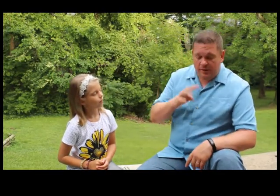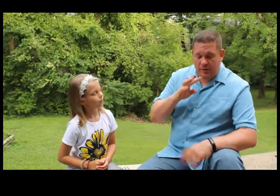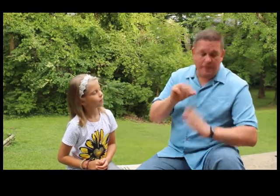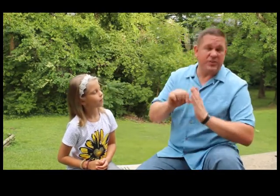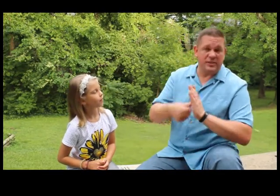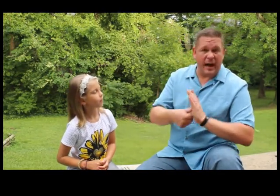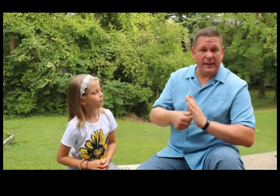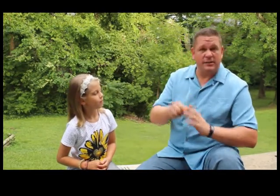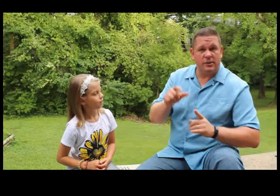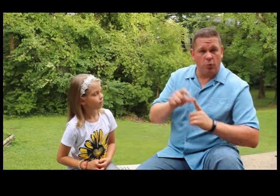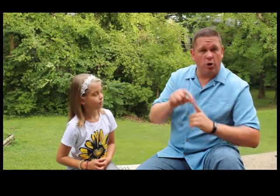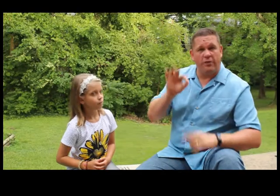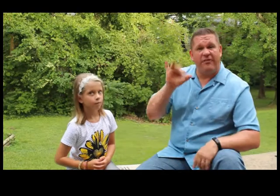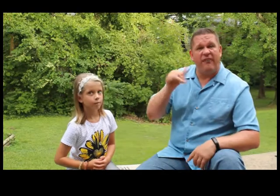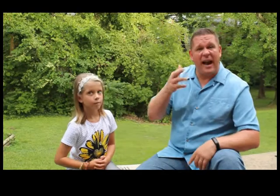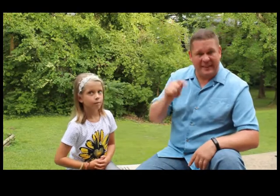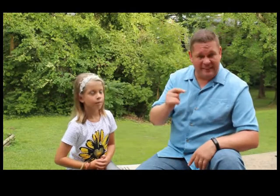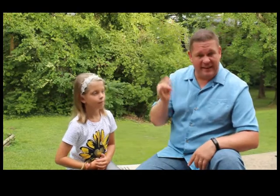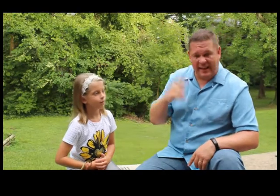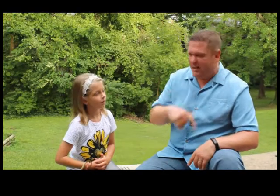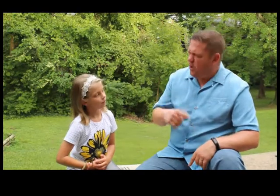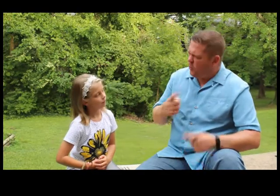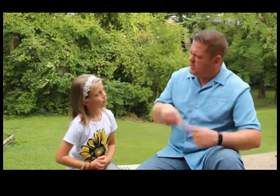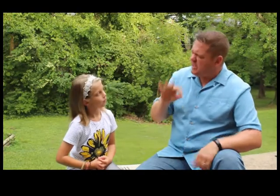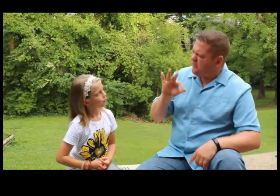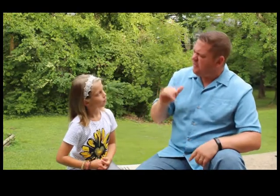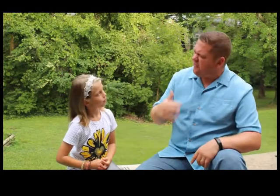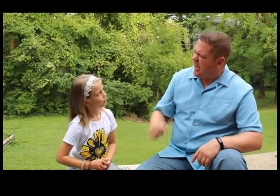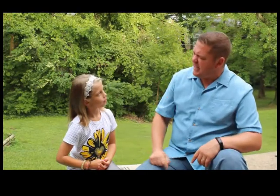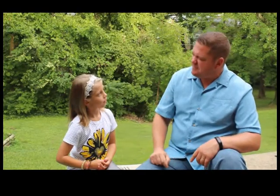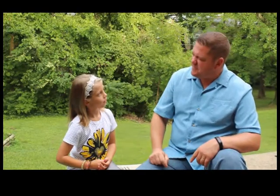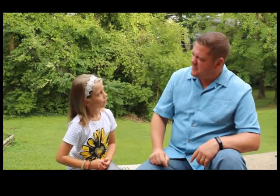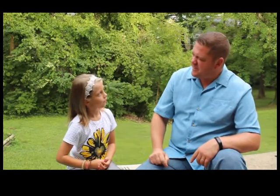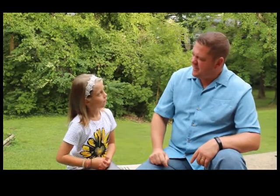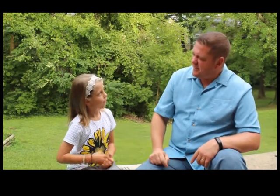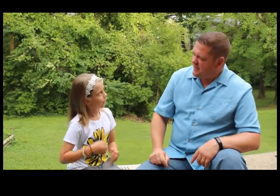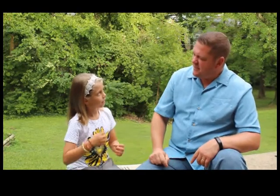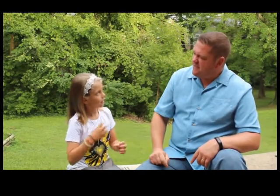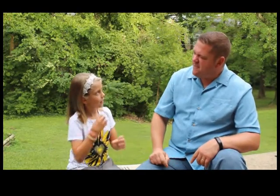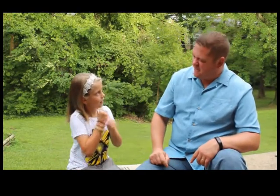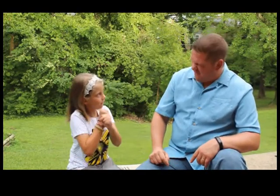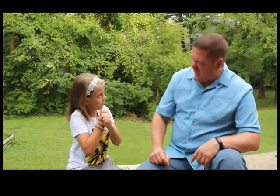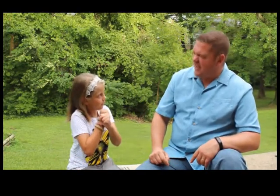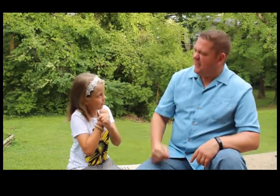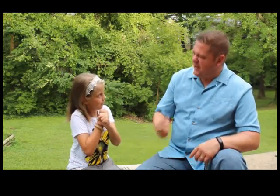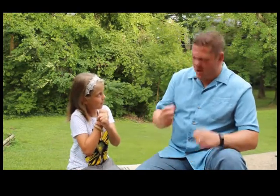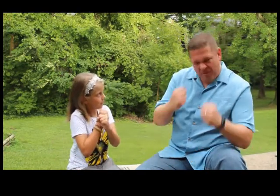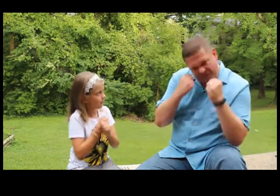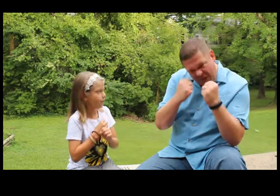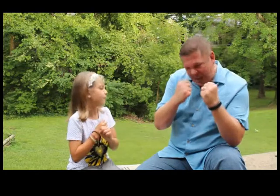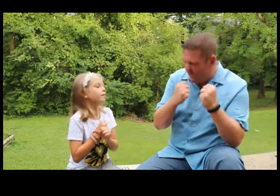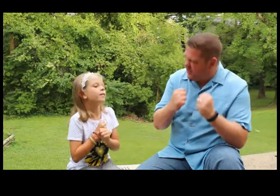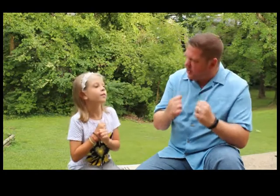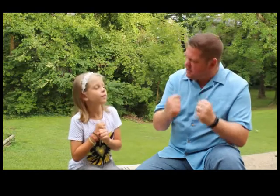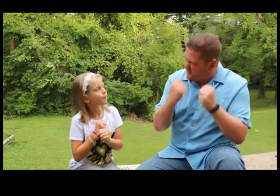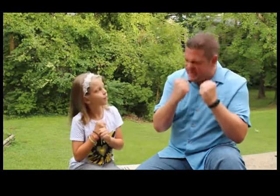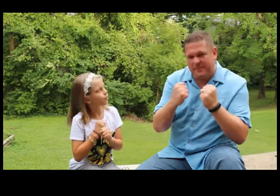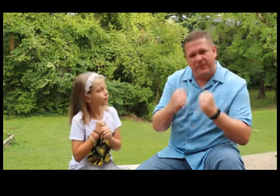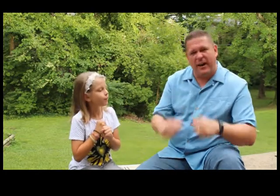emphasize the word fight today. What's the sign for fight? Fight. Fight. There you go. Fight. You're going hold your fist up and fight.